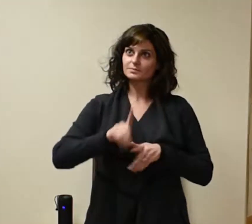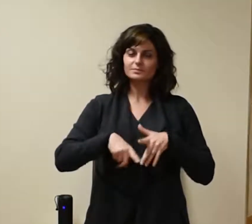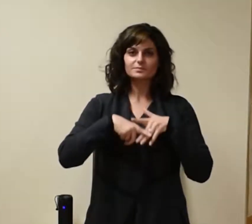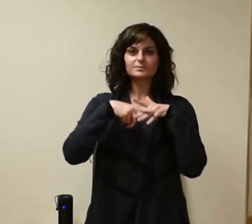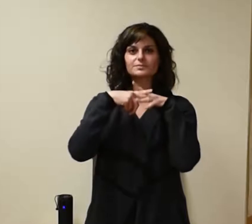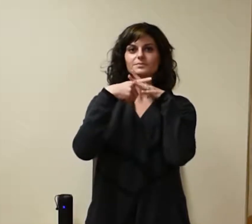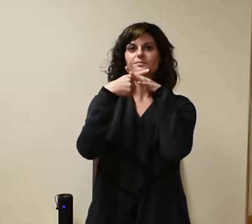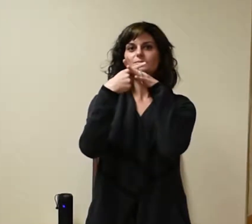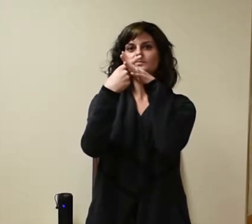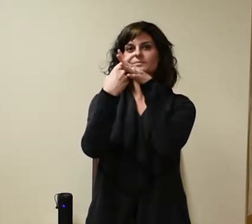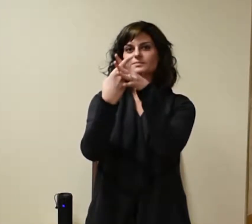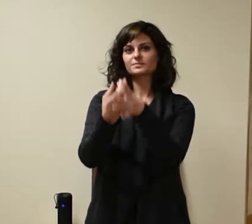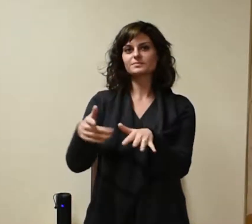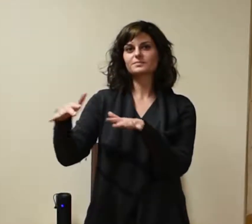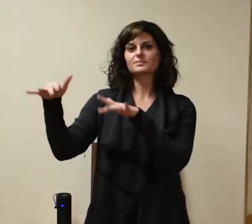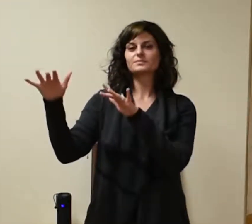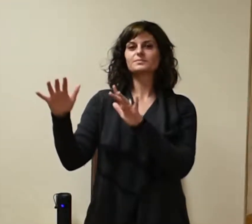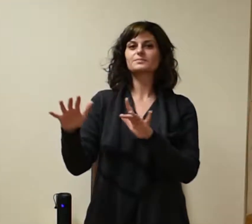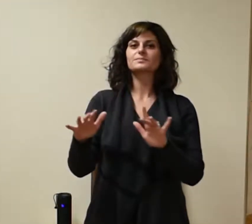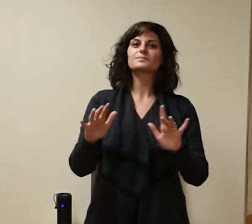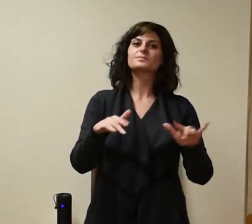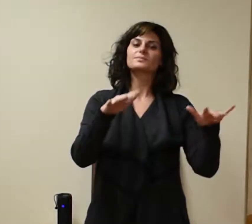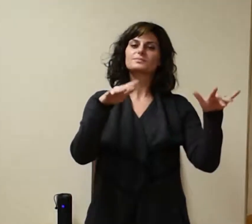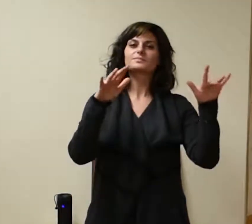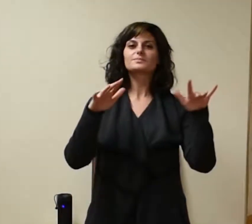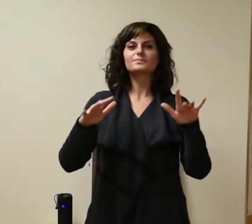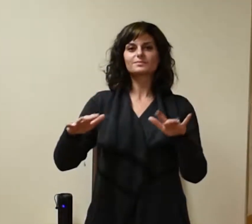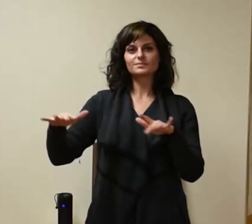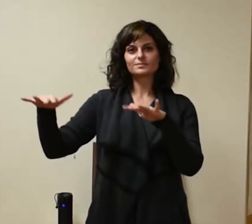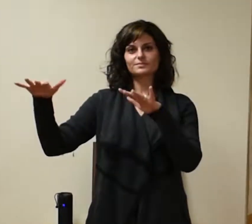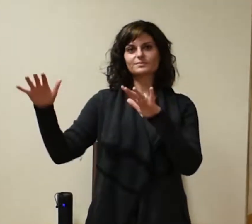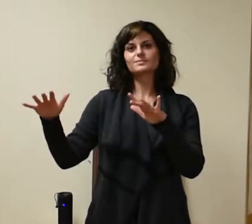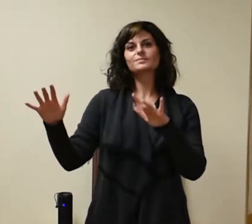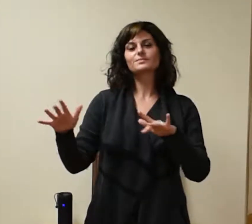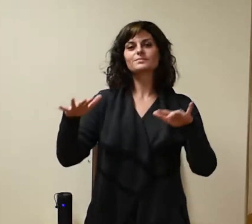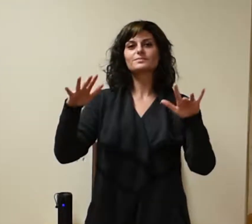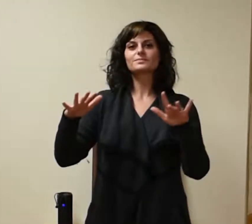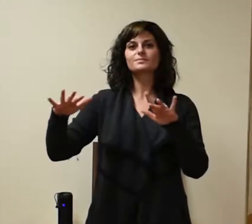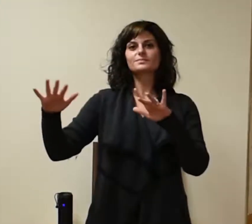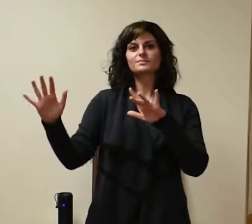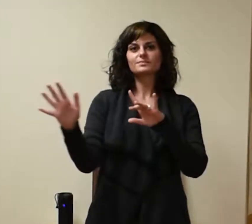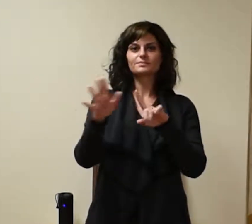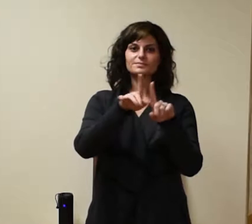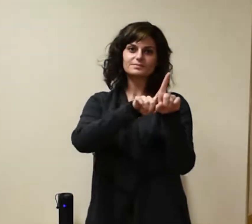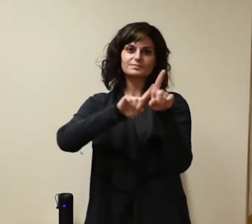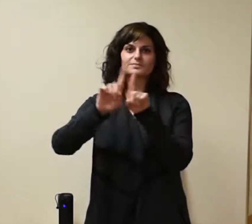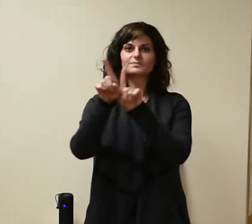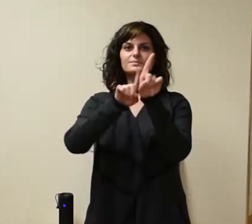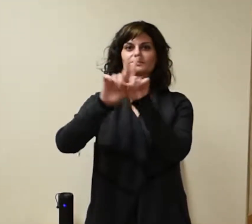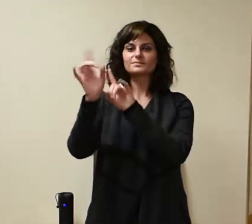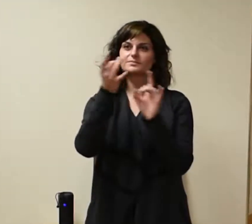starlight and shadow